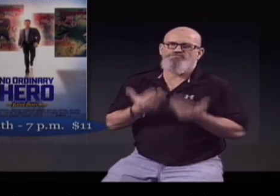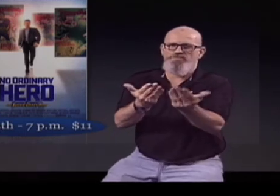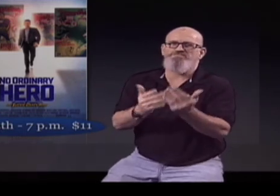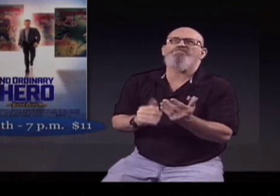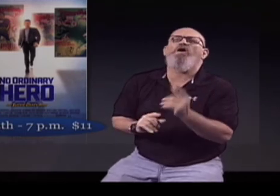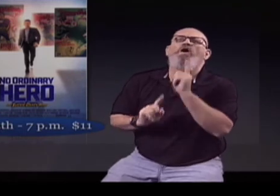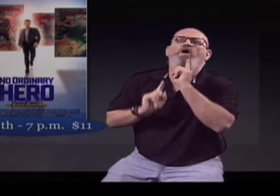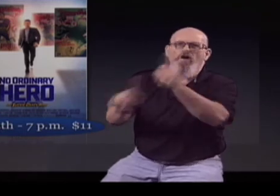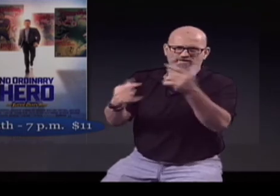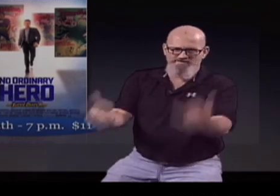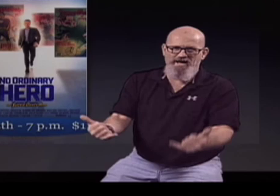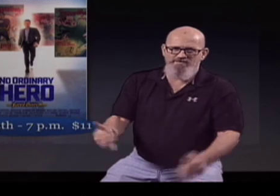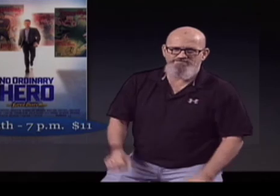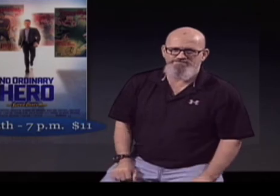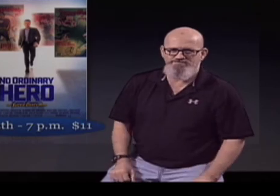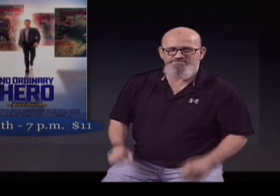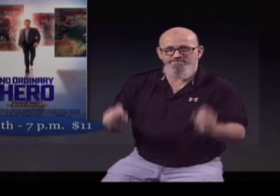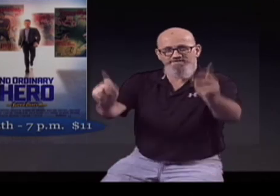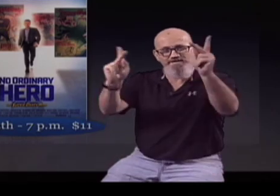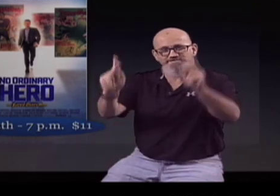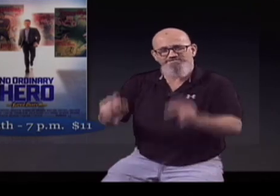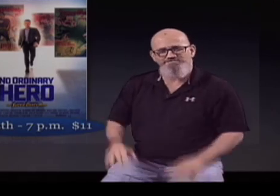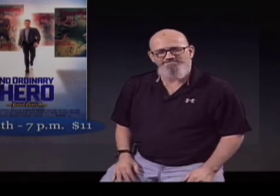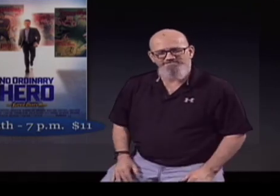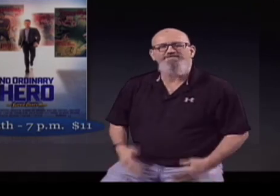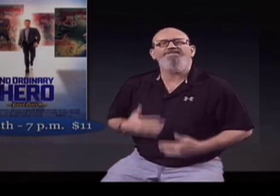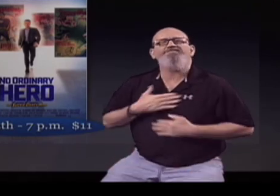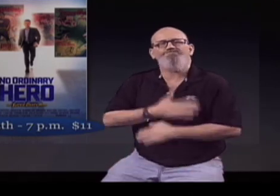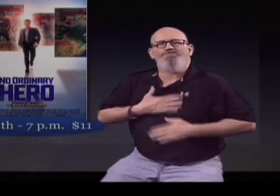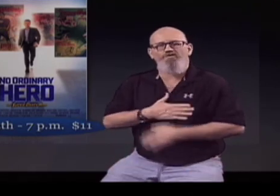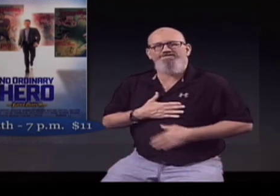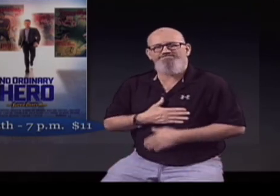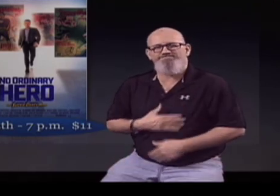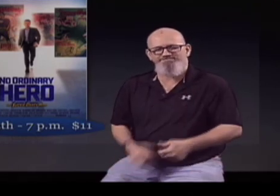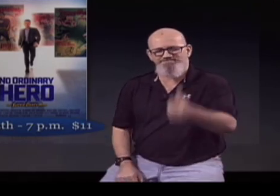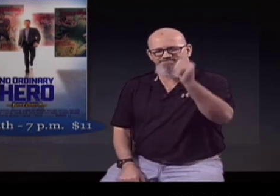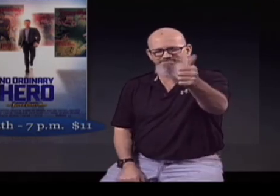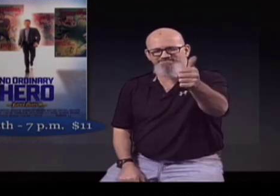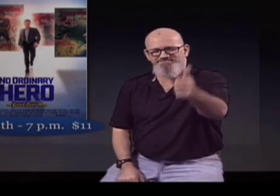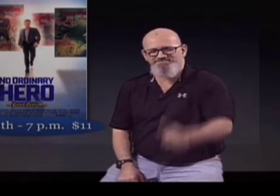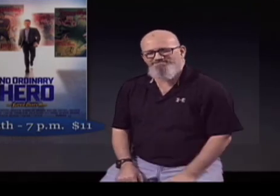I'm suggesting you order now. Okay? Enjoy. Later.